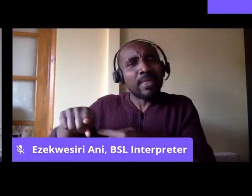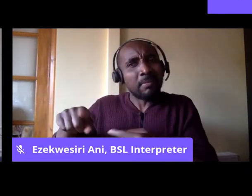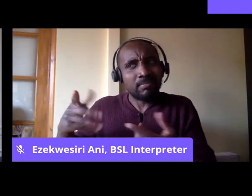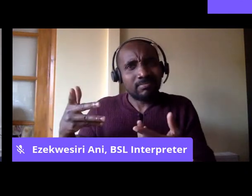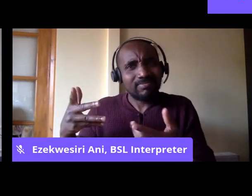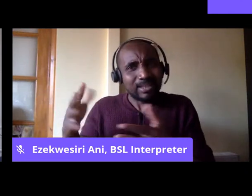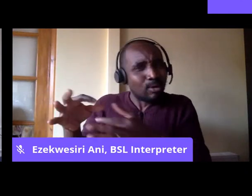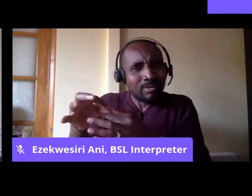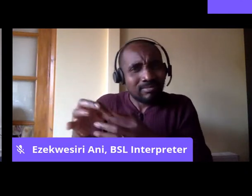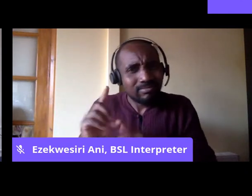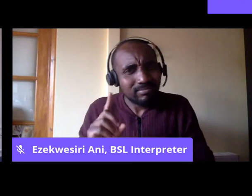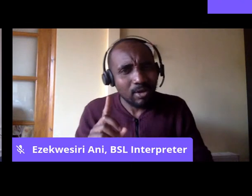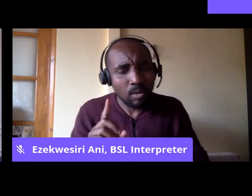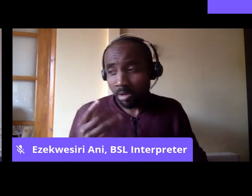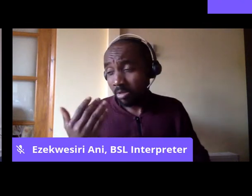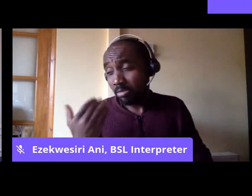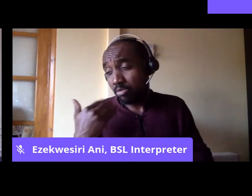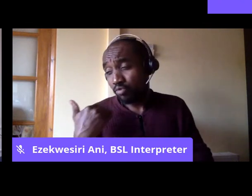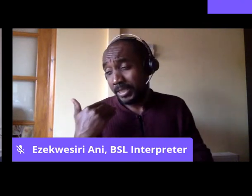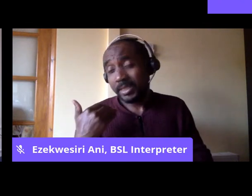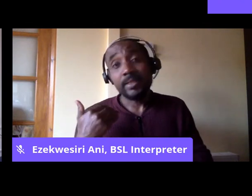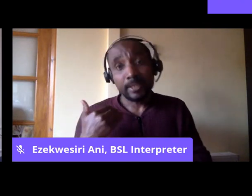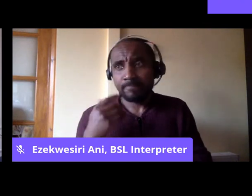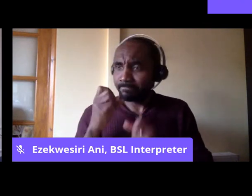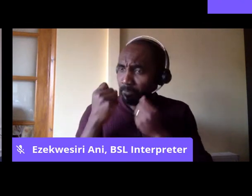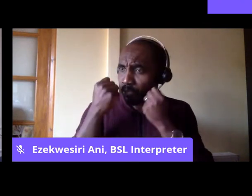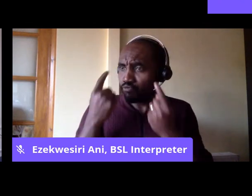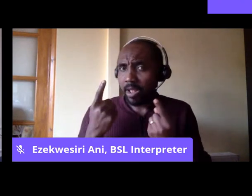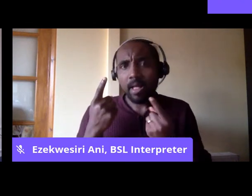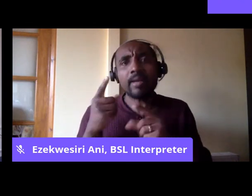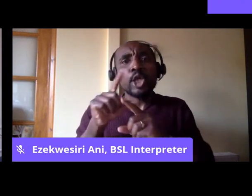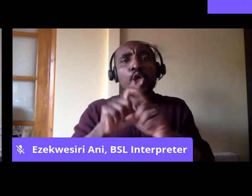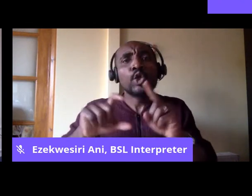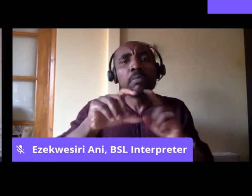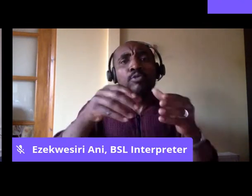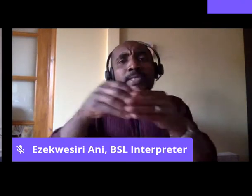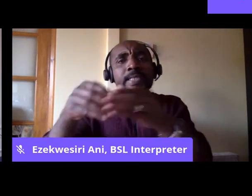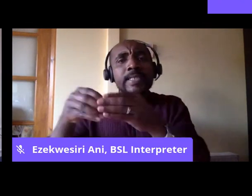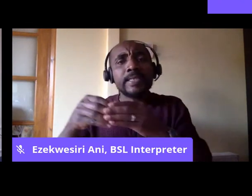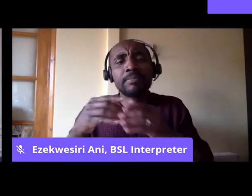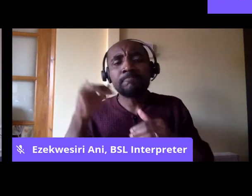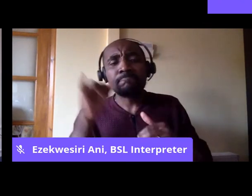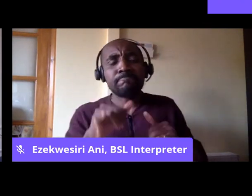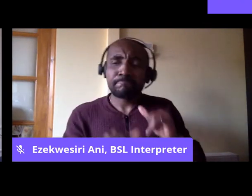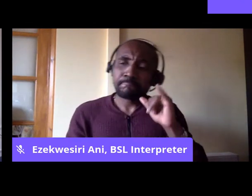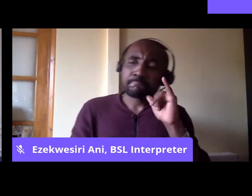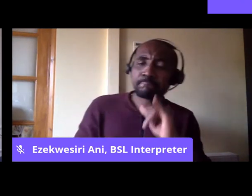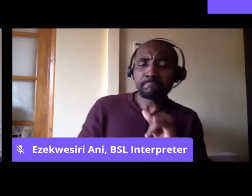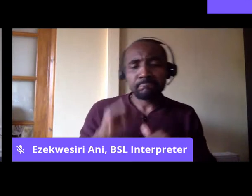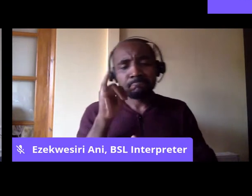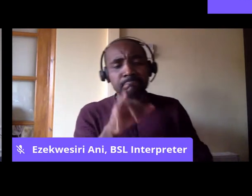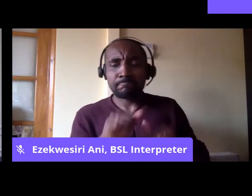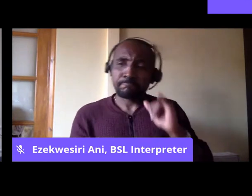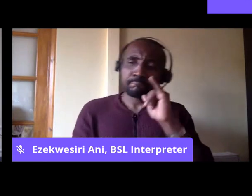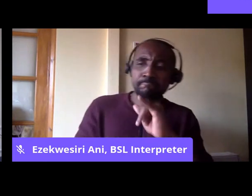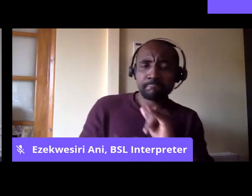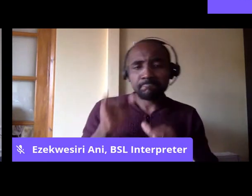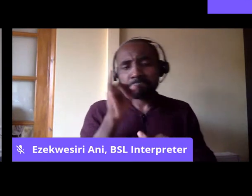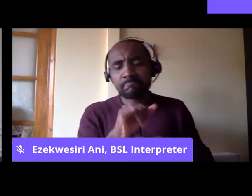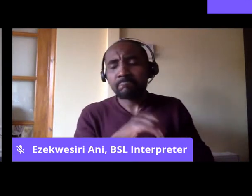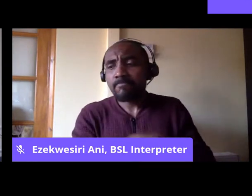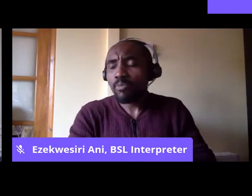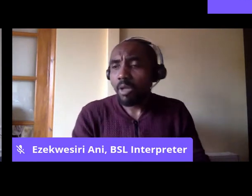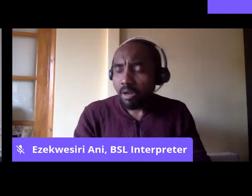a tendency very recently of different communities saying that they're suspicious of other communities, whether that would be